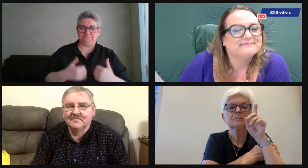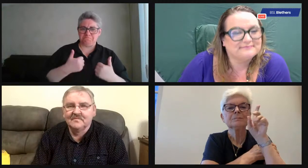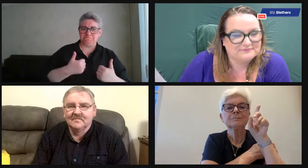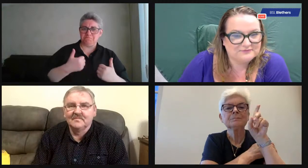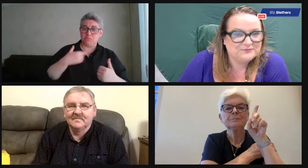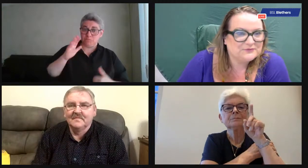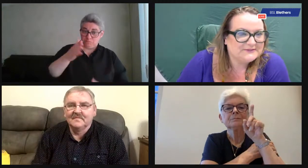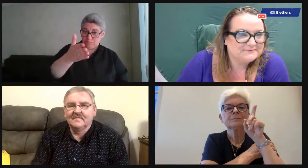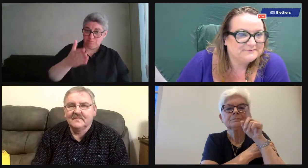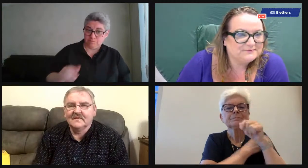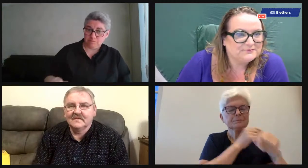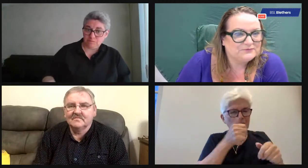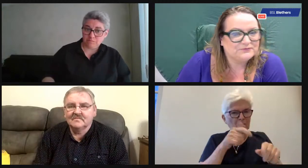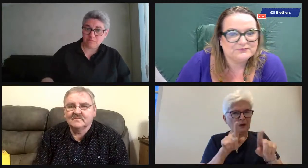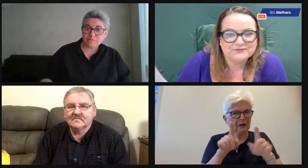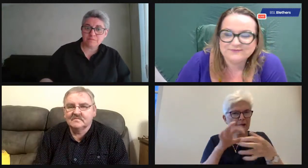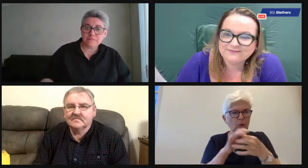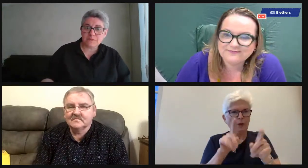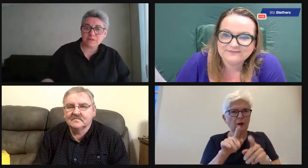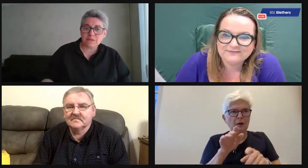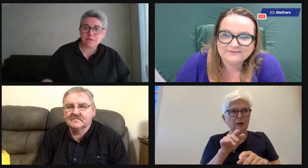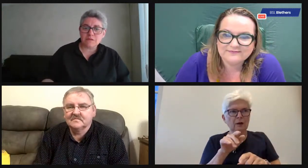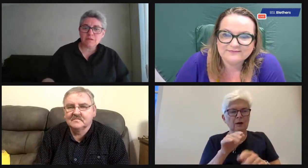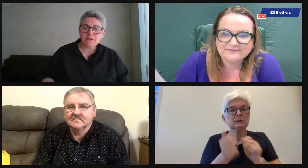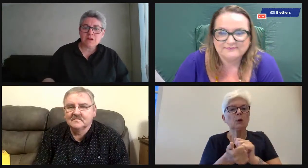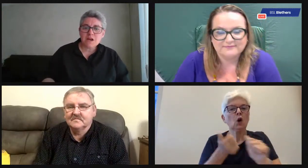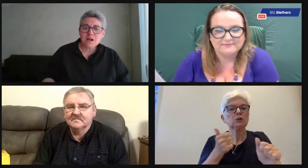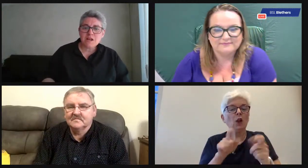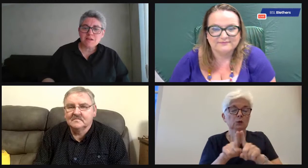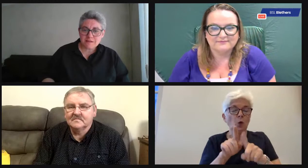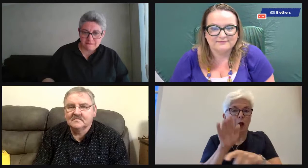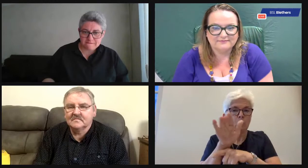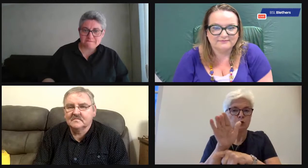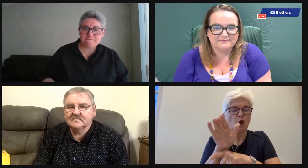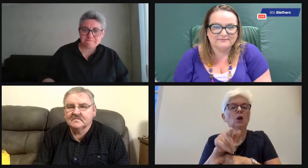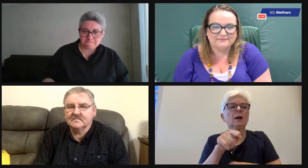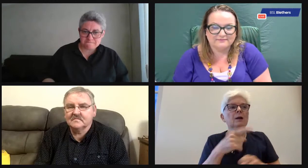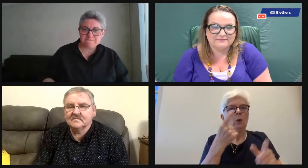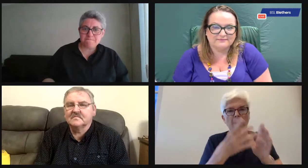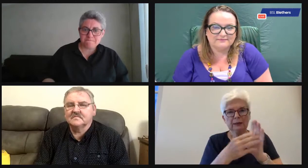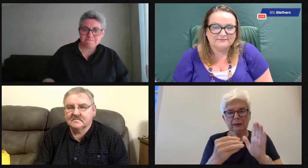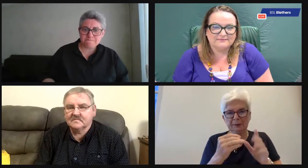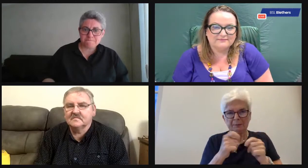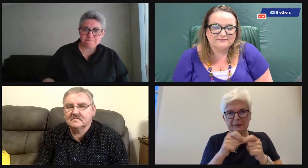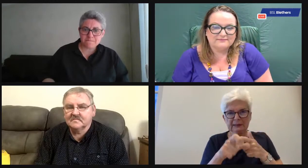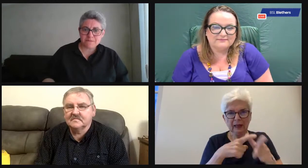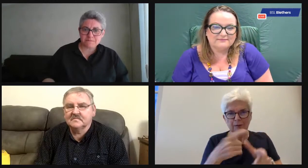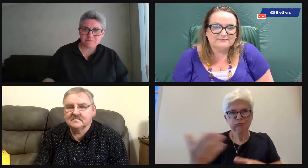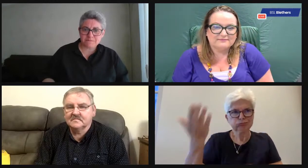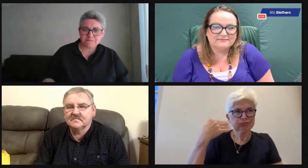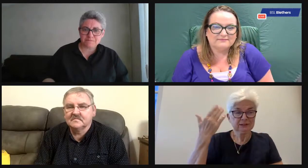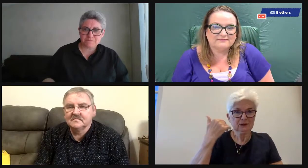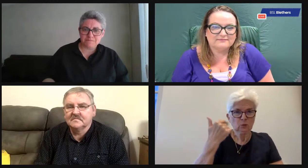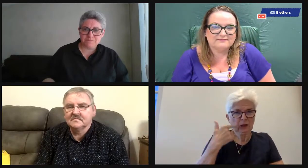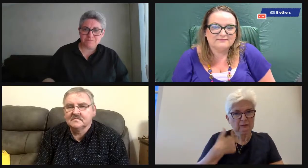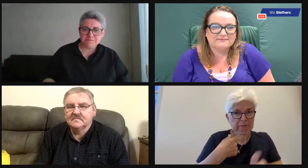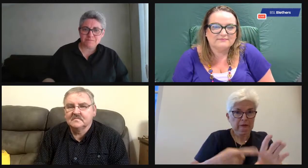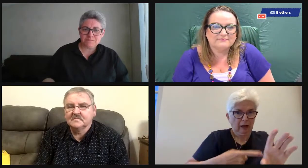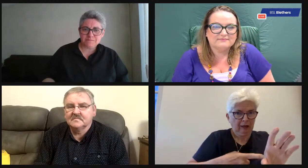keep that link with them. Yeah. And could I just come back again? Because I think sports and outdoors as well, like, you the